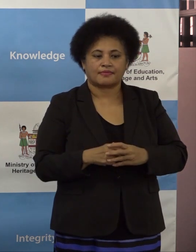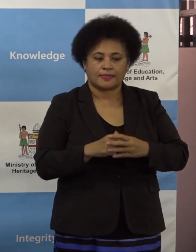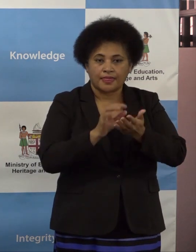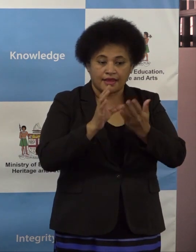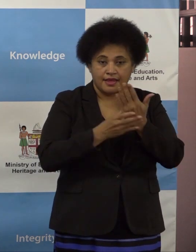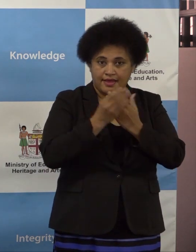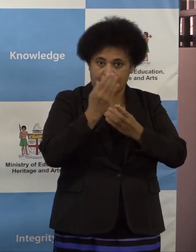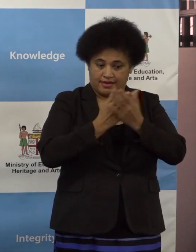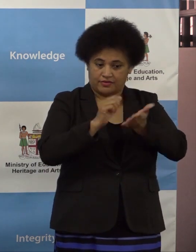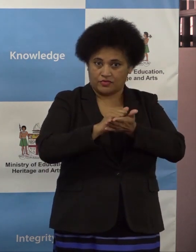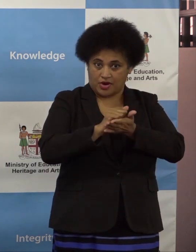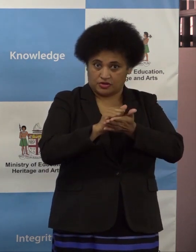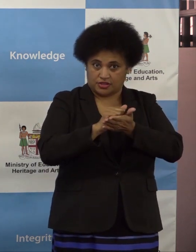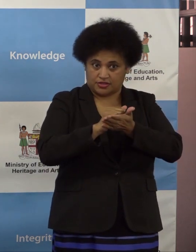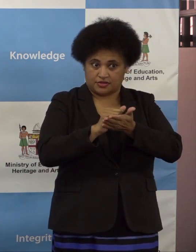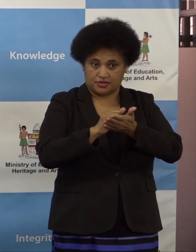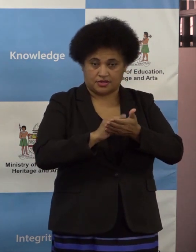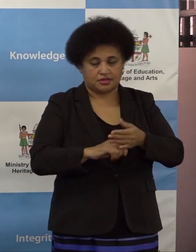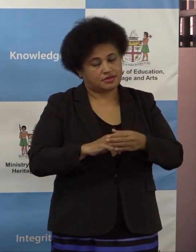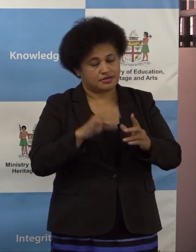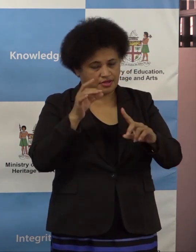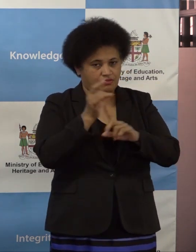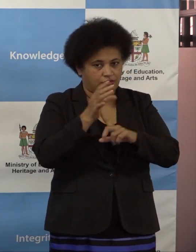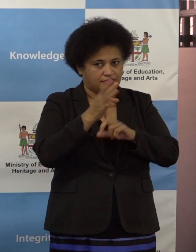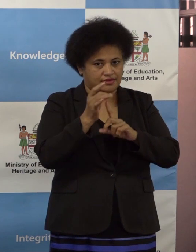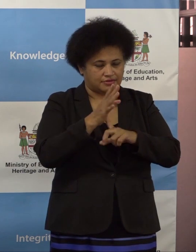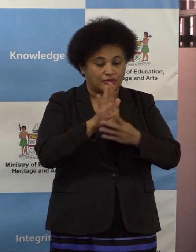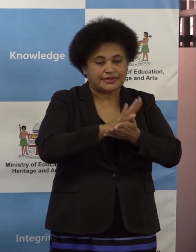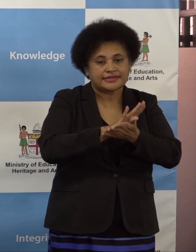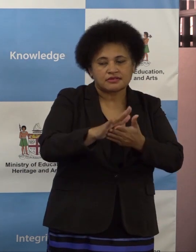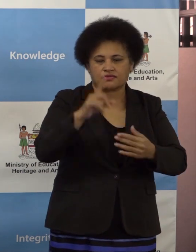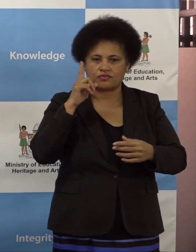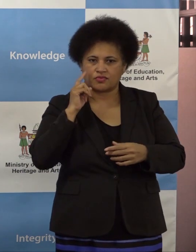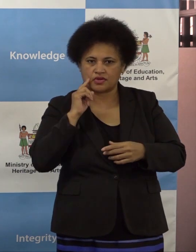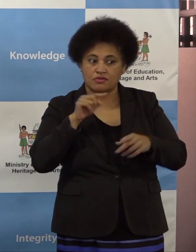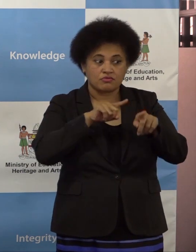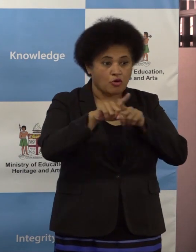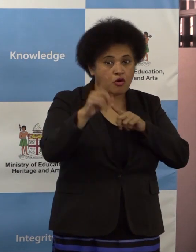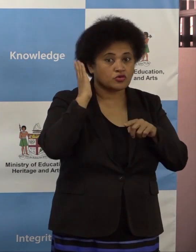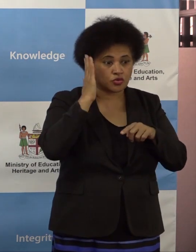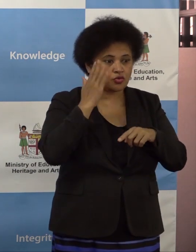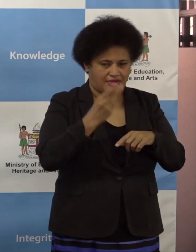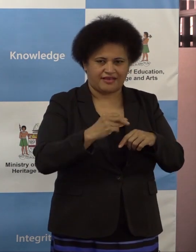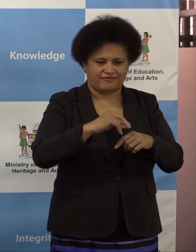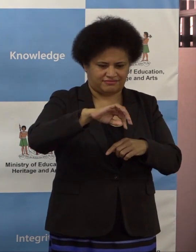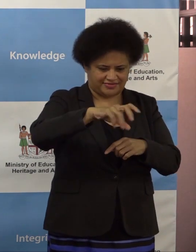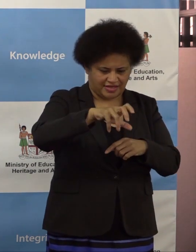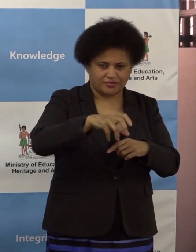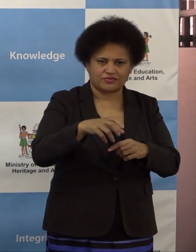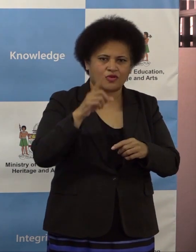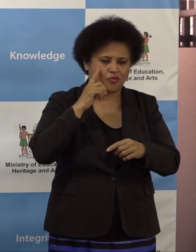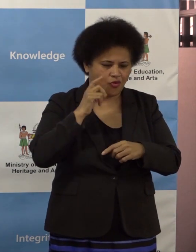Handwashing with soap and clean water is necessary. Most schools have wash facilities and